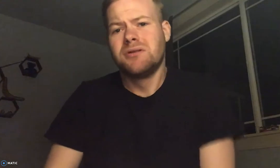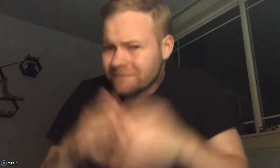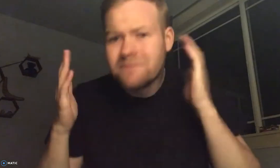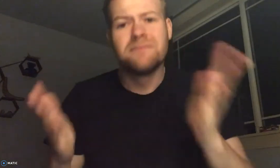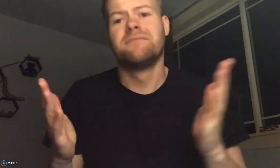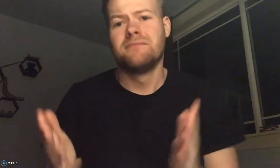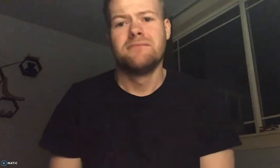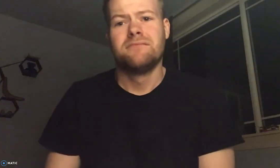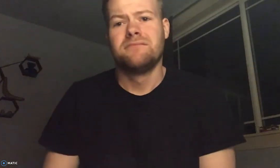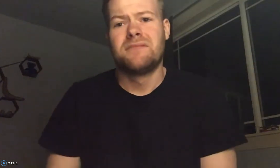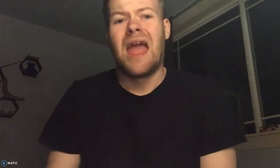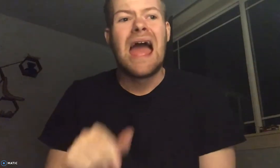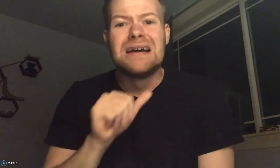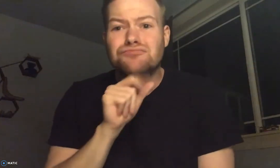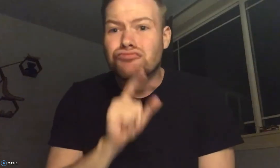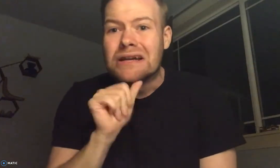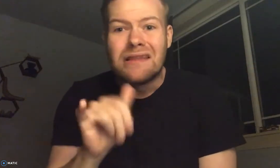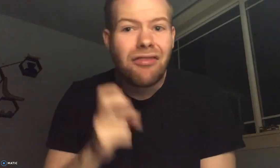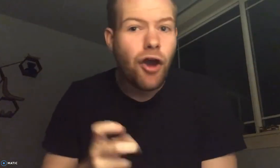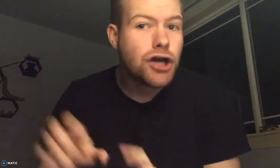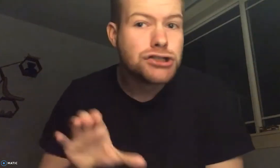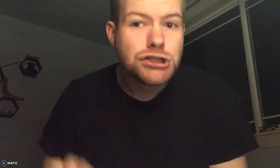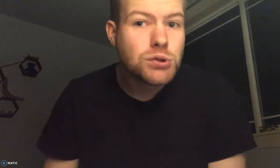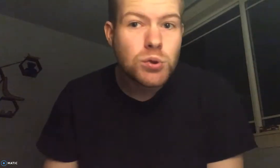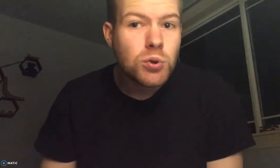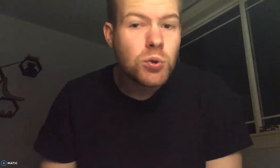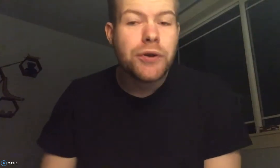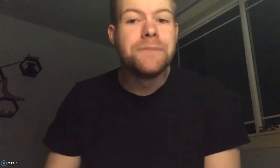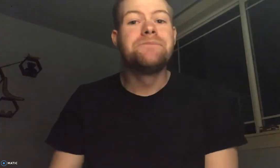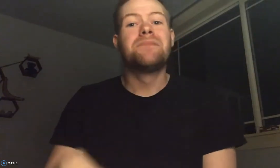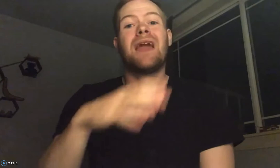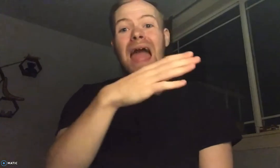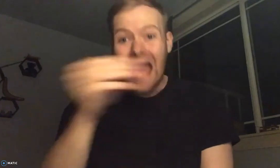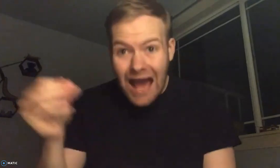Make it full screen. Easy as that. It's not that hard to do.